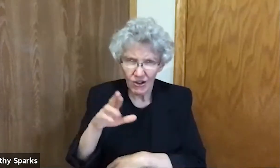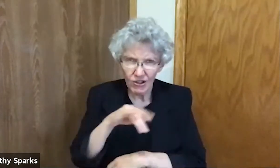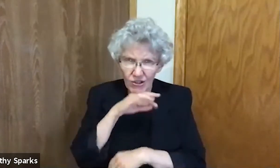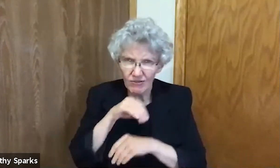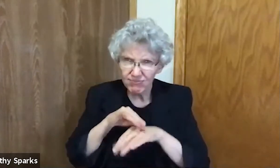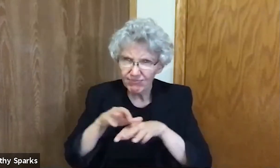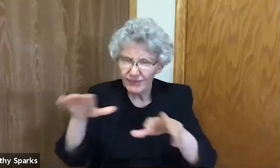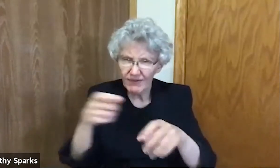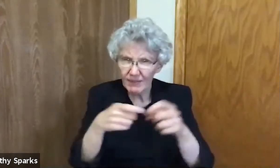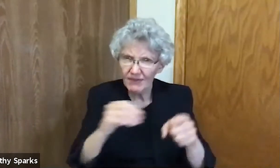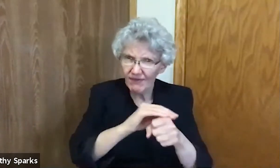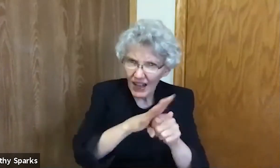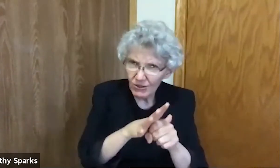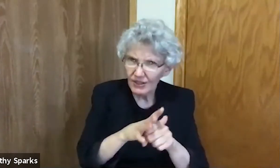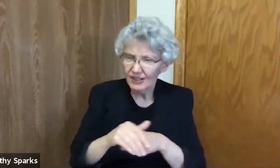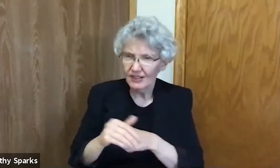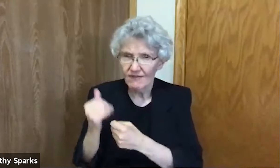For those who worried about air quality.